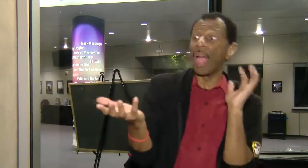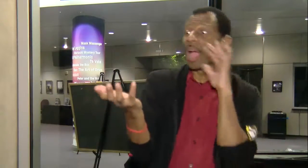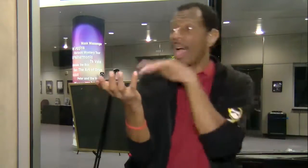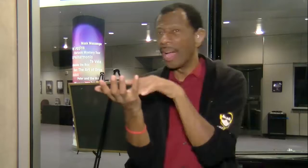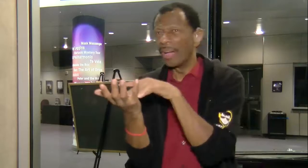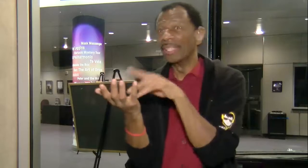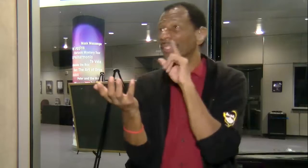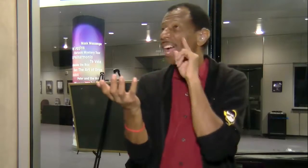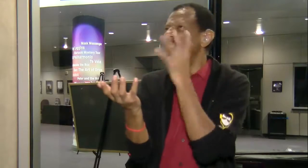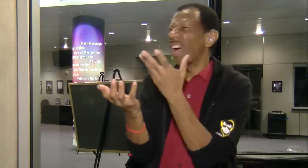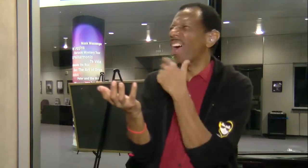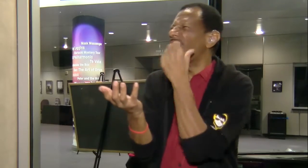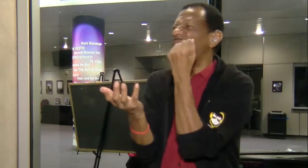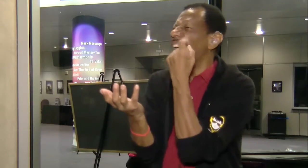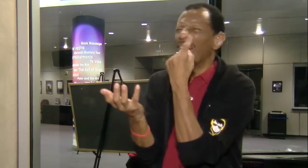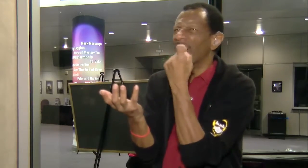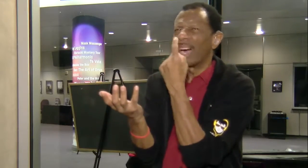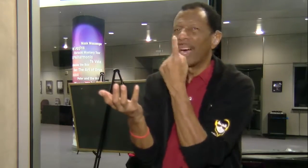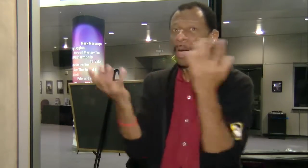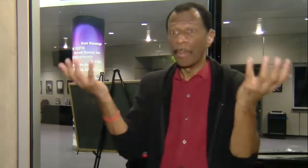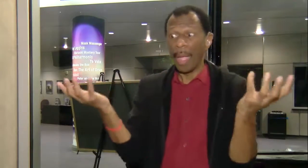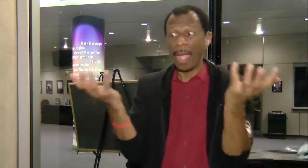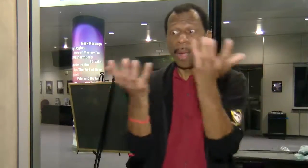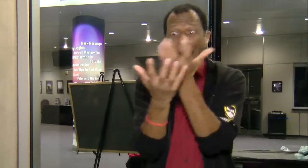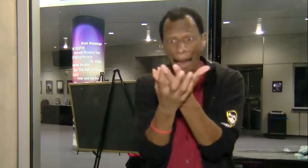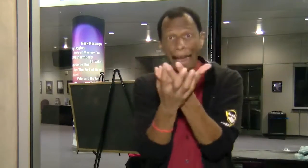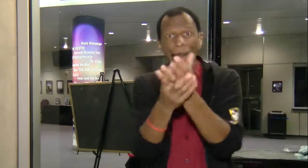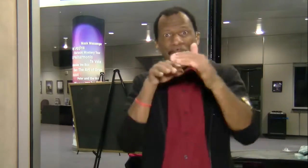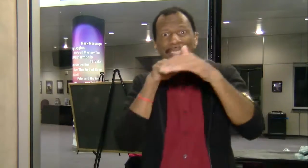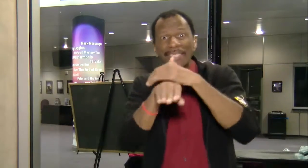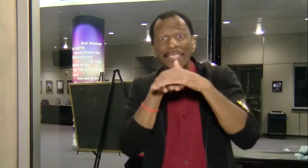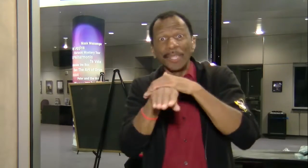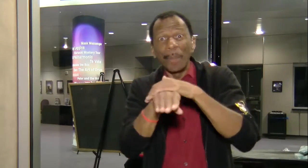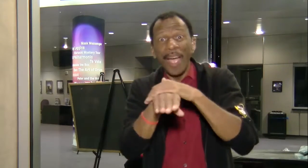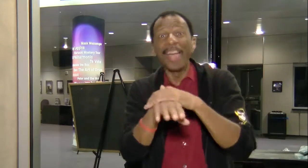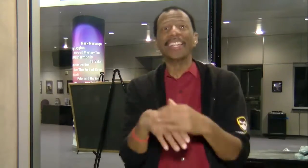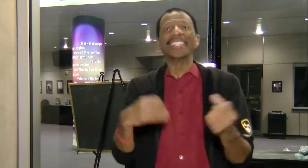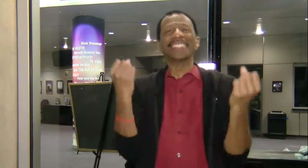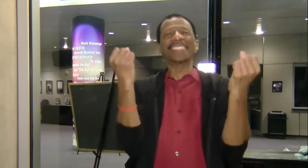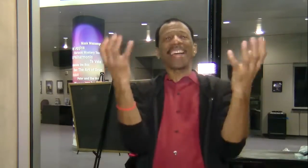the other. You know, they don't understand the deaf, but we bring them together, it's accessible for all of us.